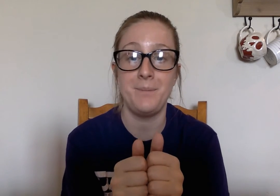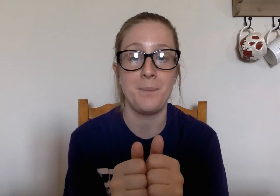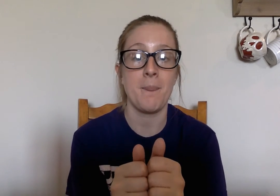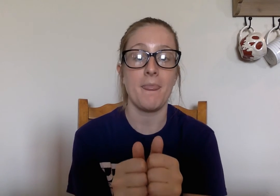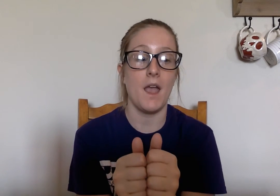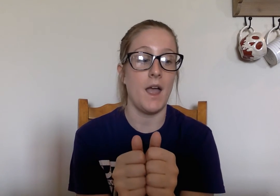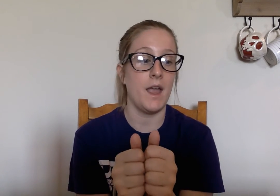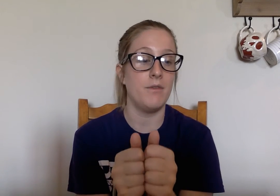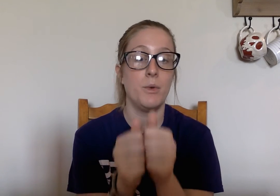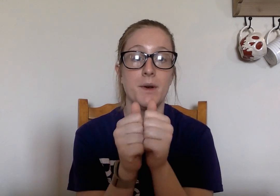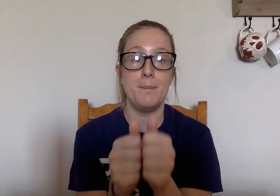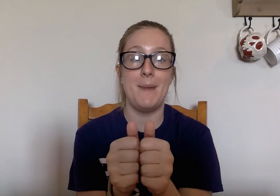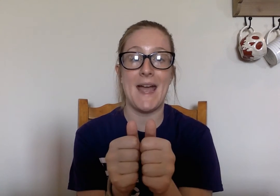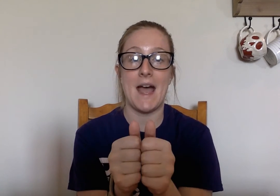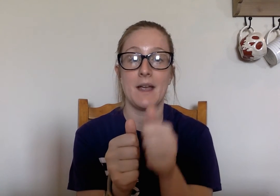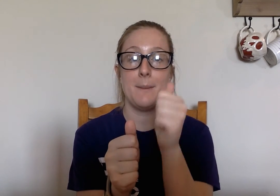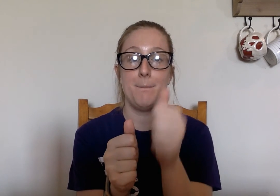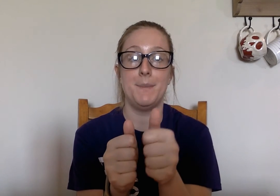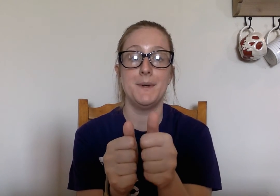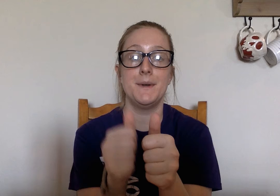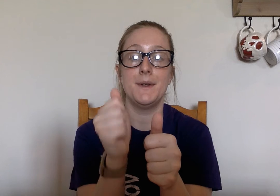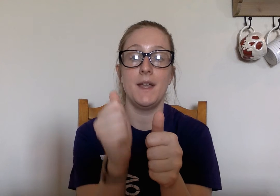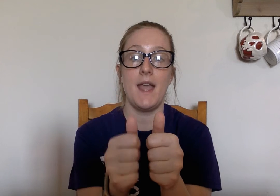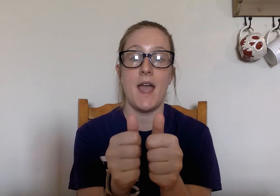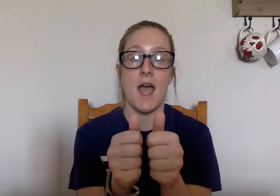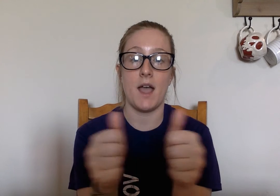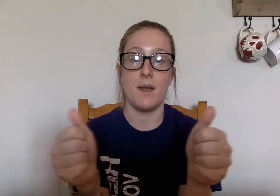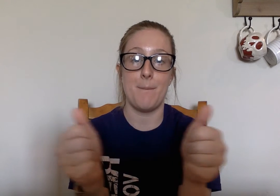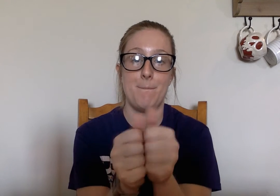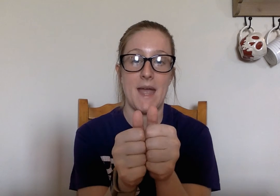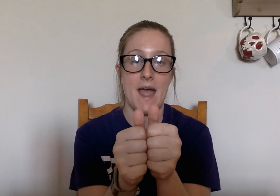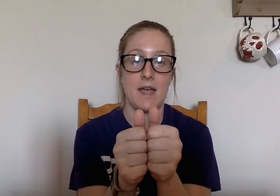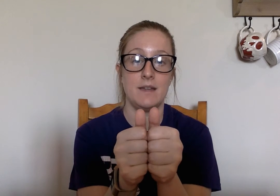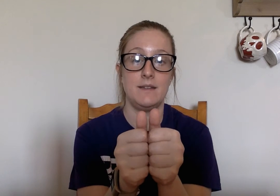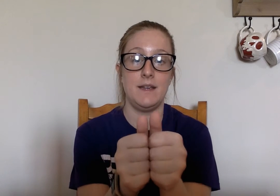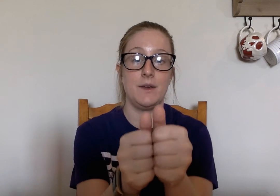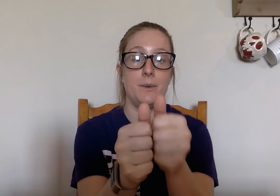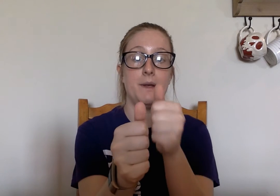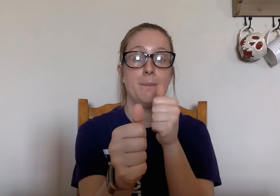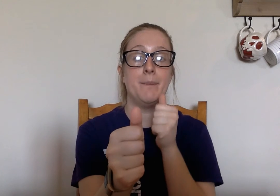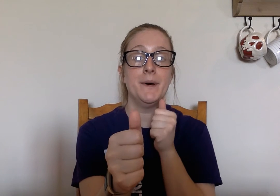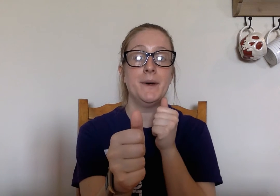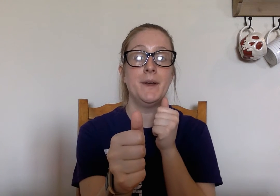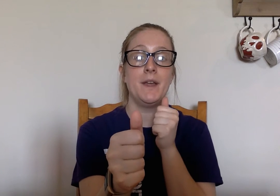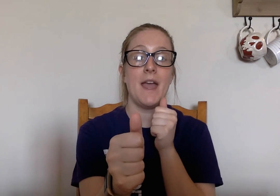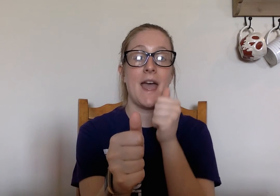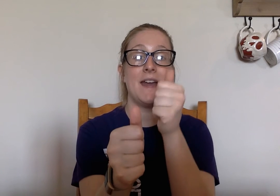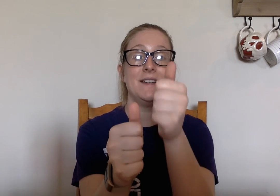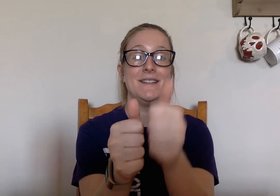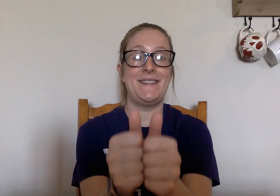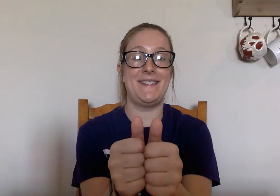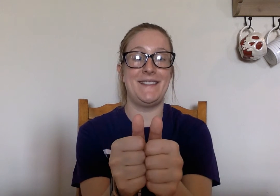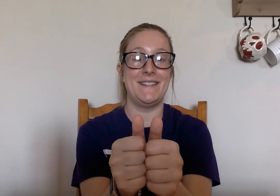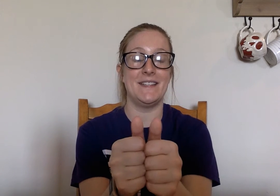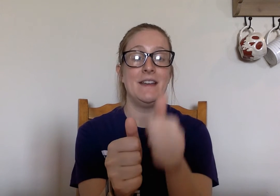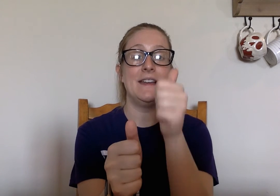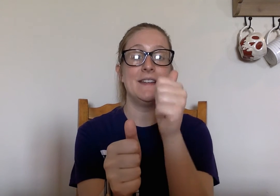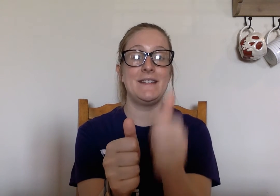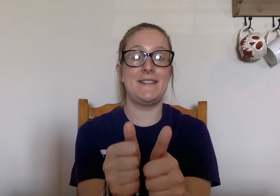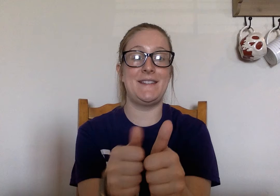I have the word bag. B, ag. Bag. Take away b. Add t. T.